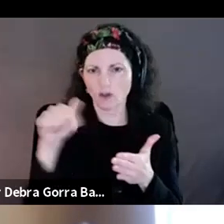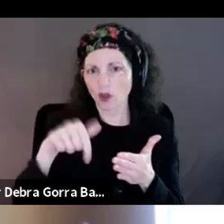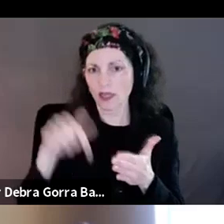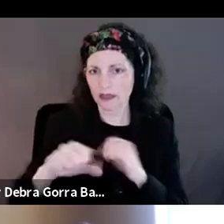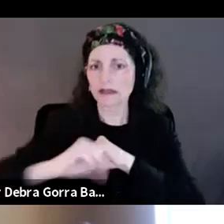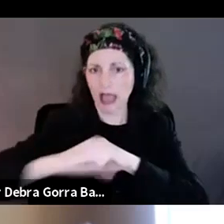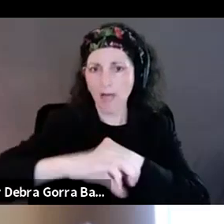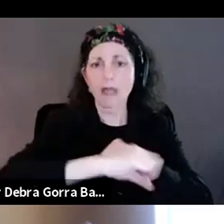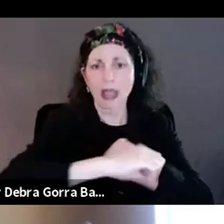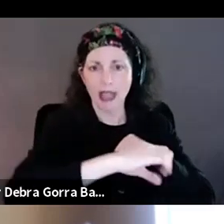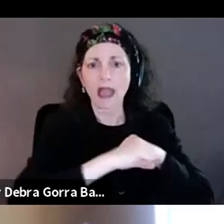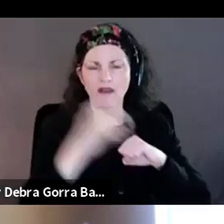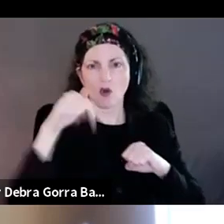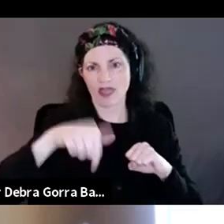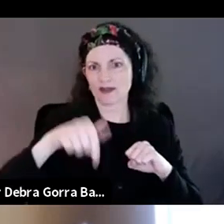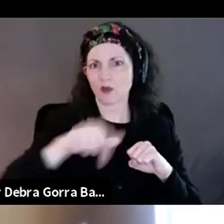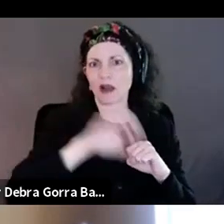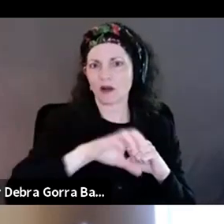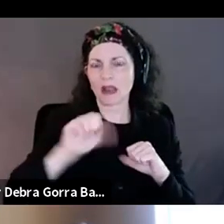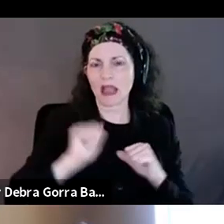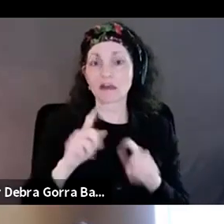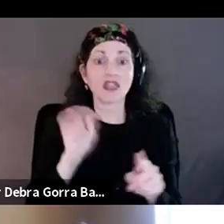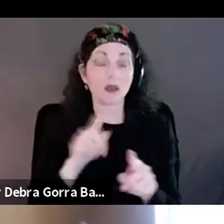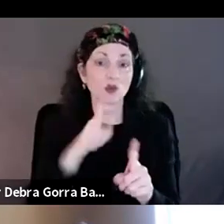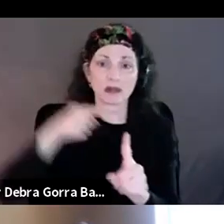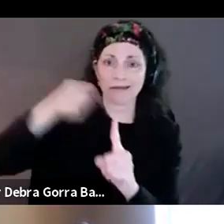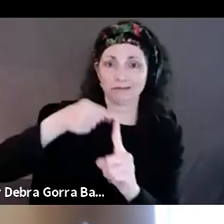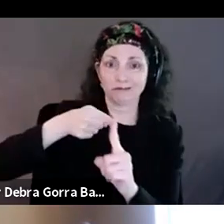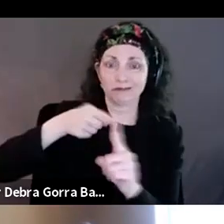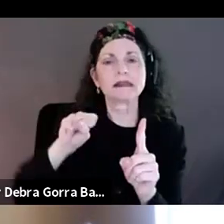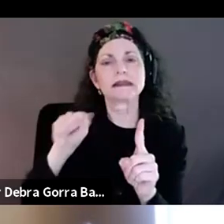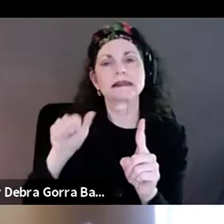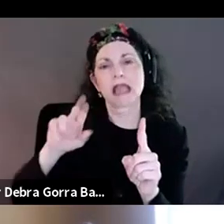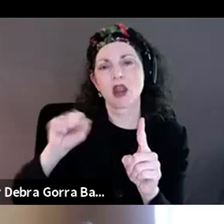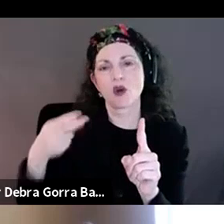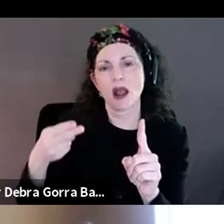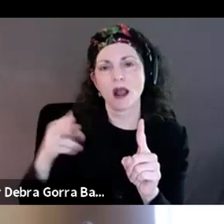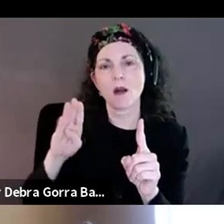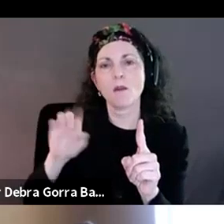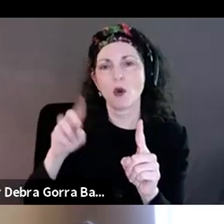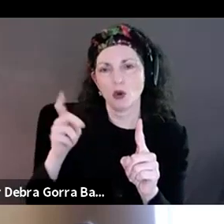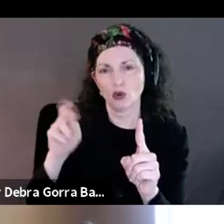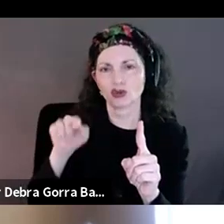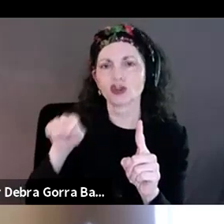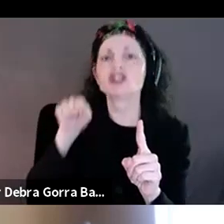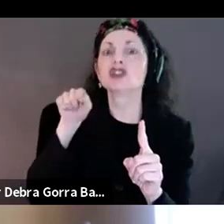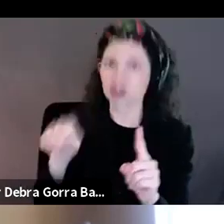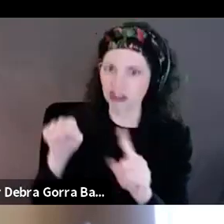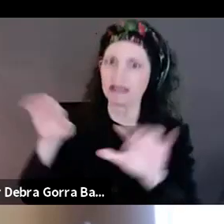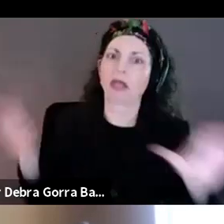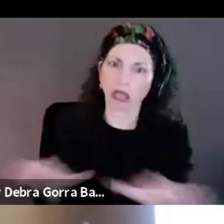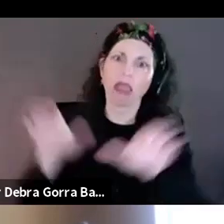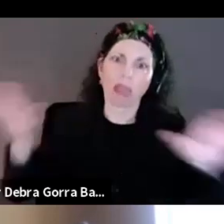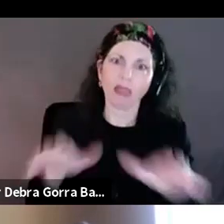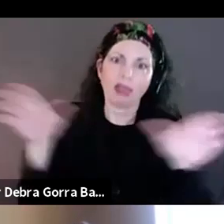And it was largely the work of Sarah Boulder, our producer, who did that. And and we